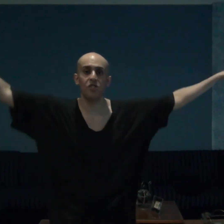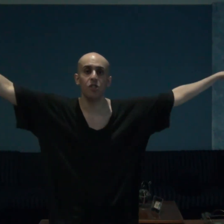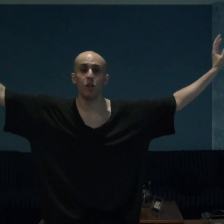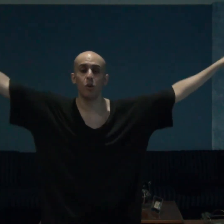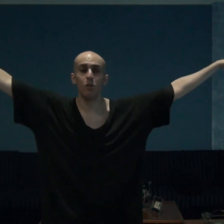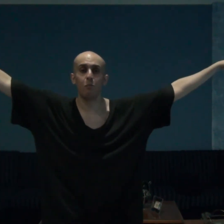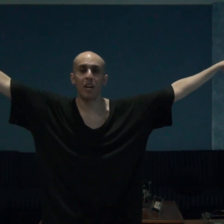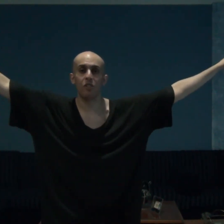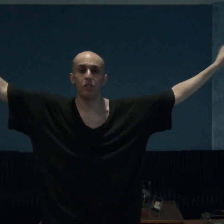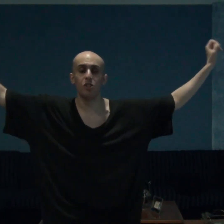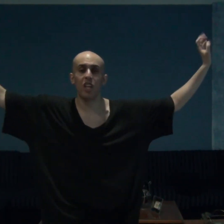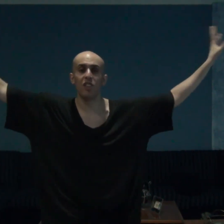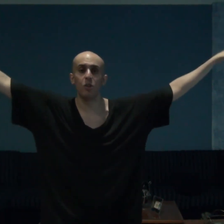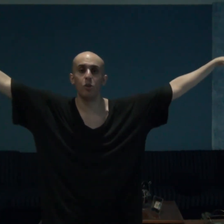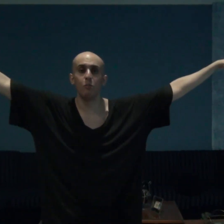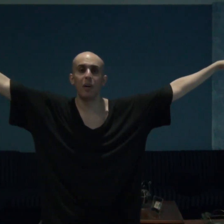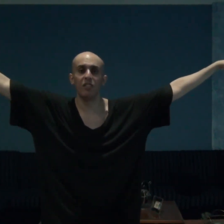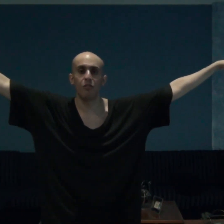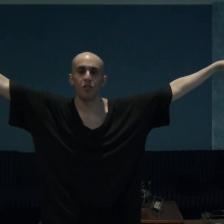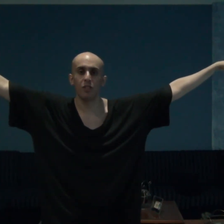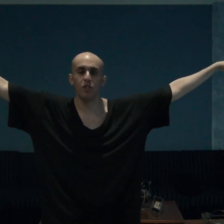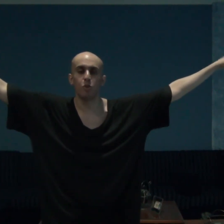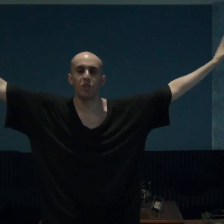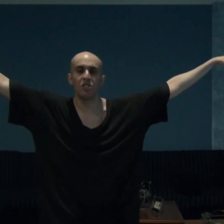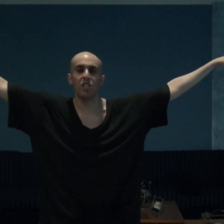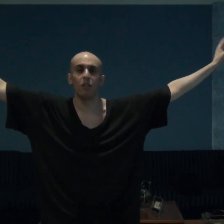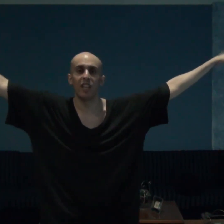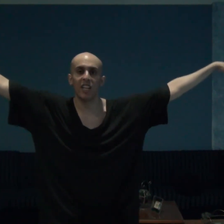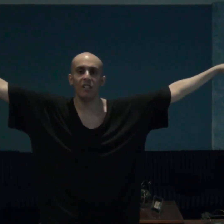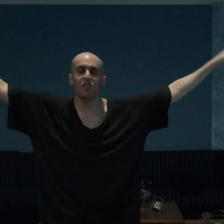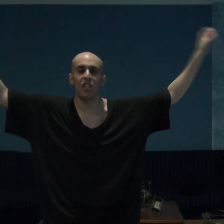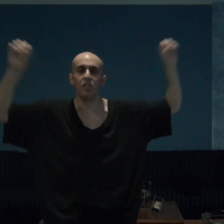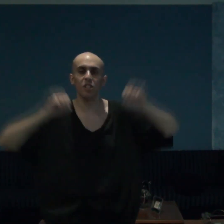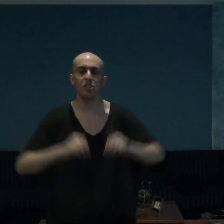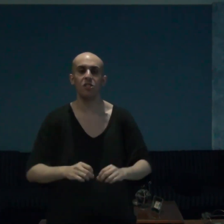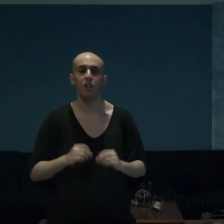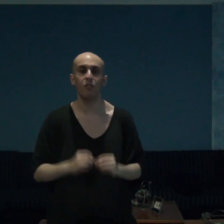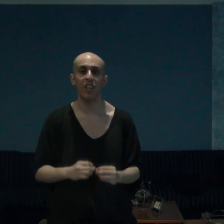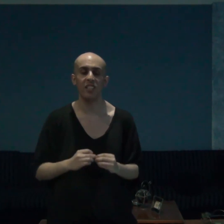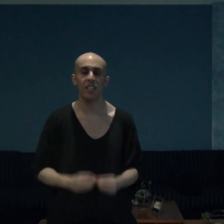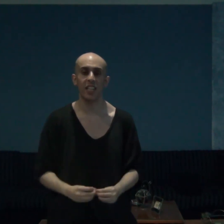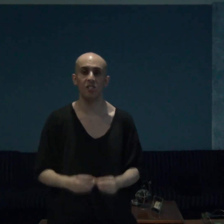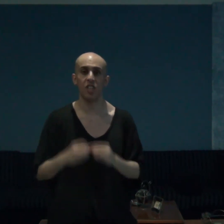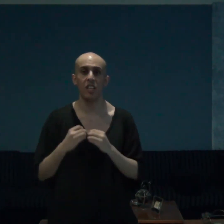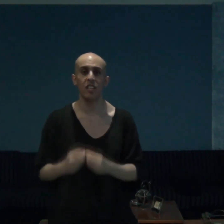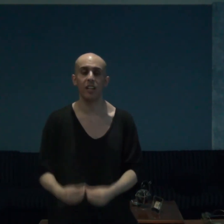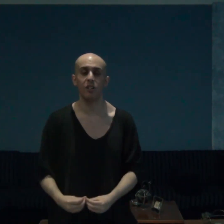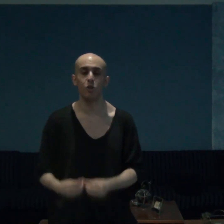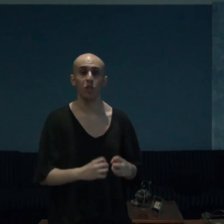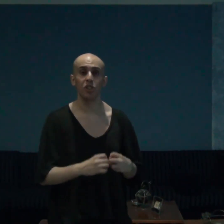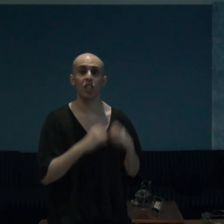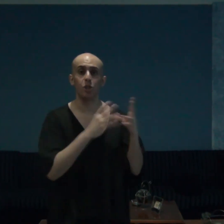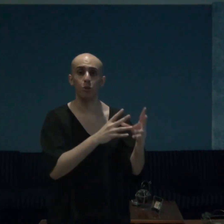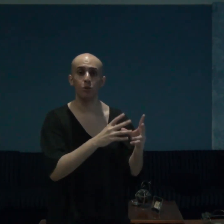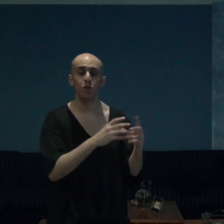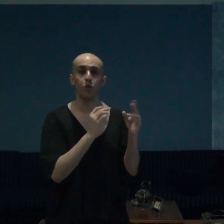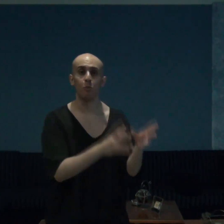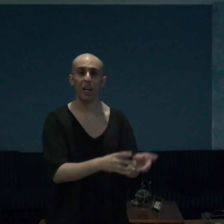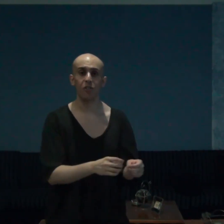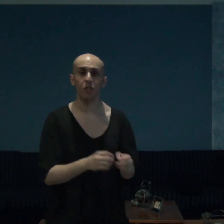their own battles and their own battlefields which is their lives and this is their fate guys and gals which they choose to battle